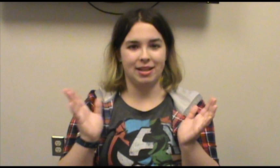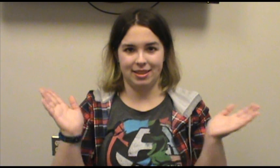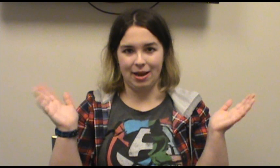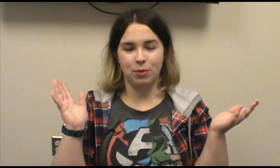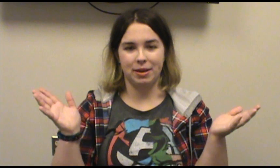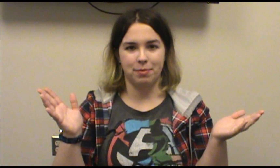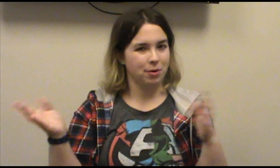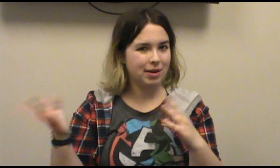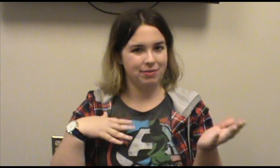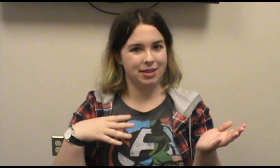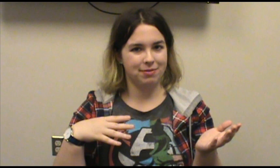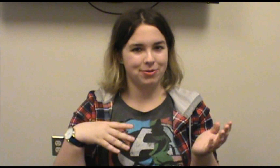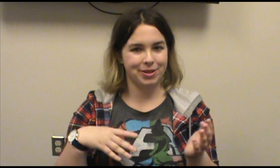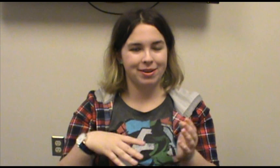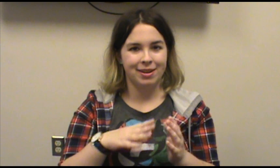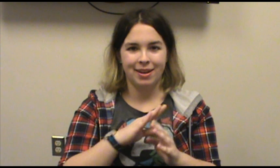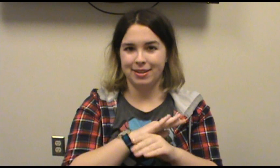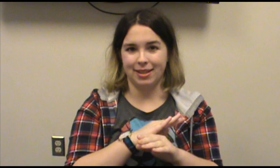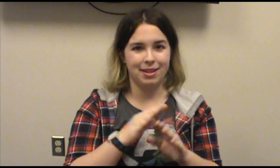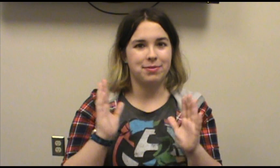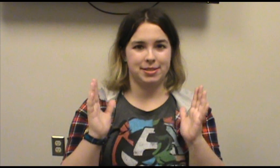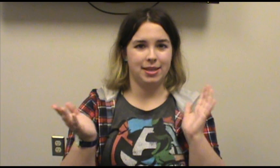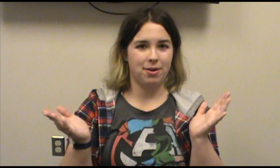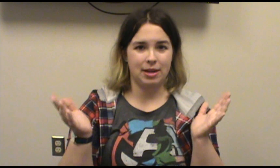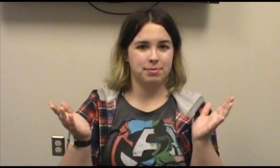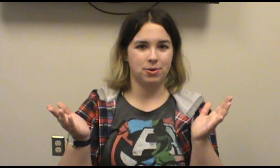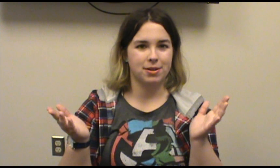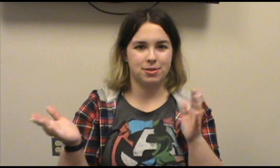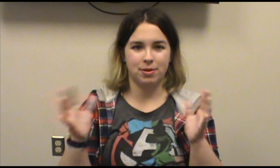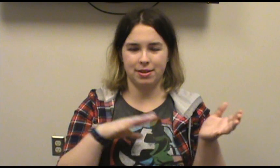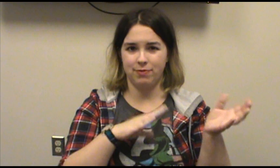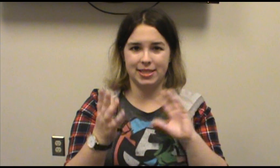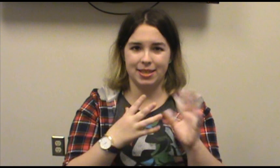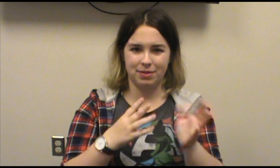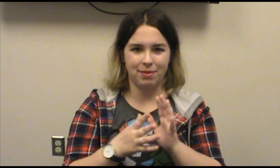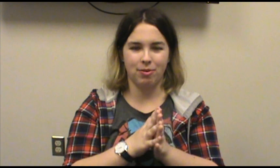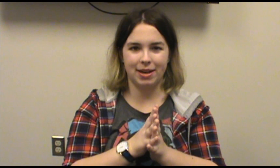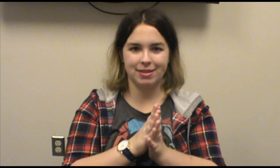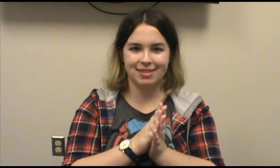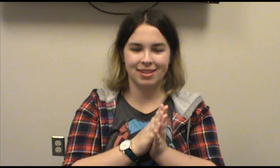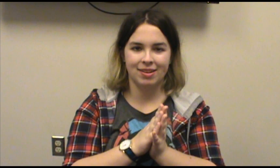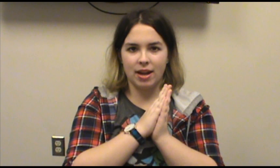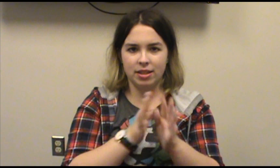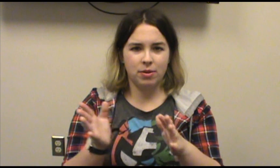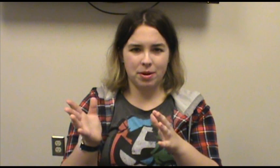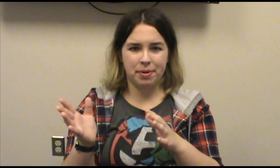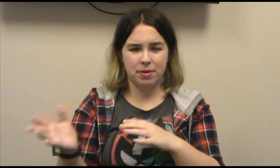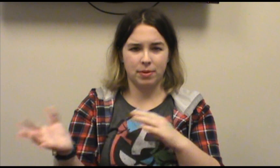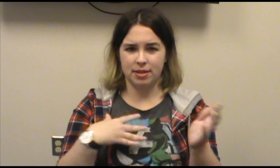that that will become more relevant in the future. Because I'd love to see how Tom Sawyer's story fits in with everyone else. And then the one part with